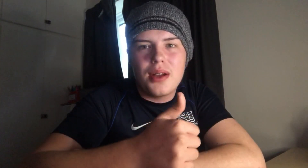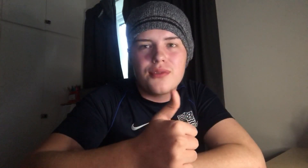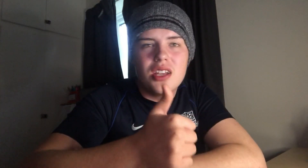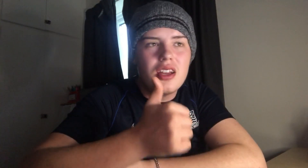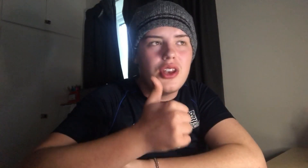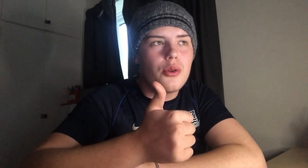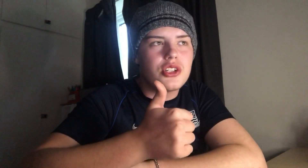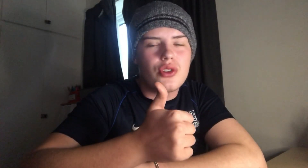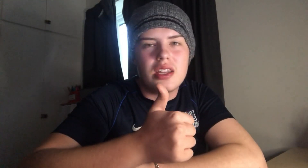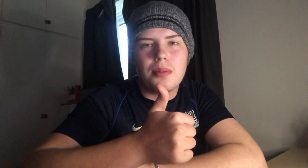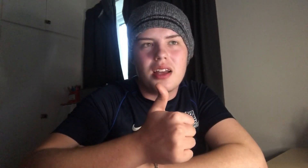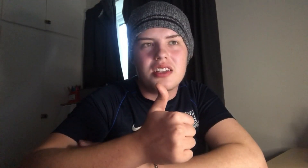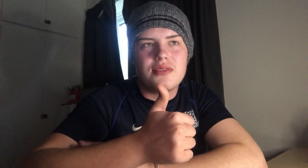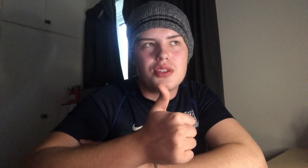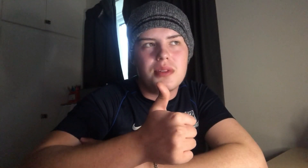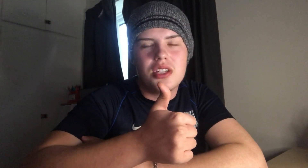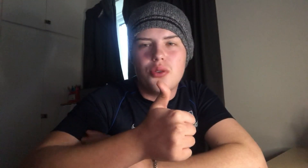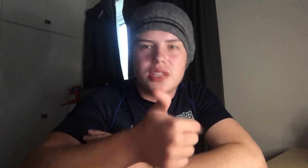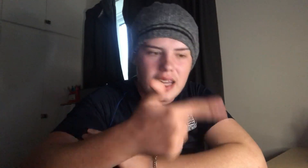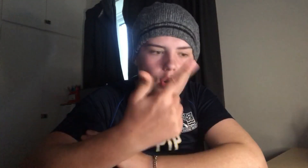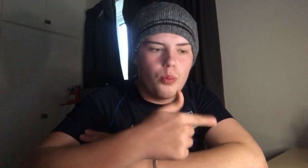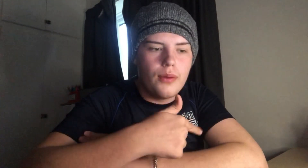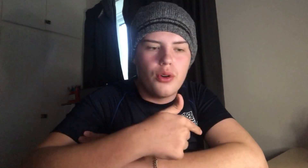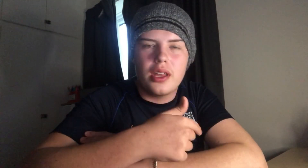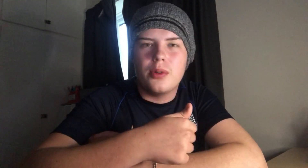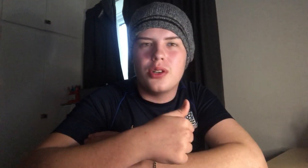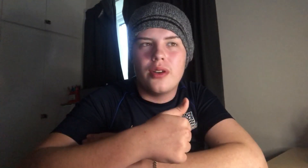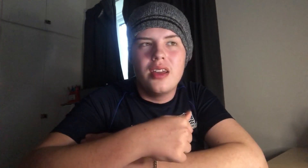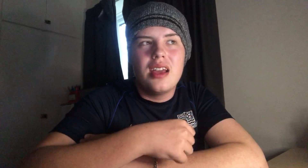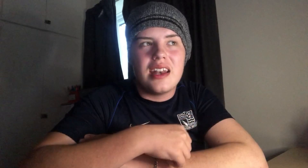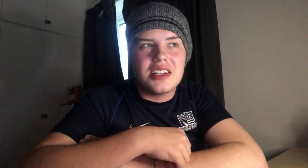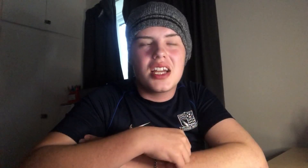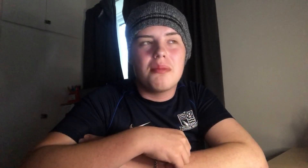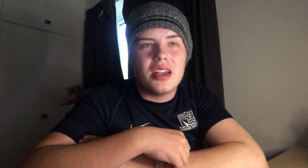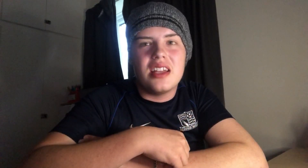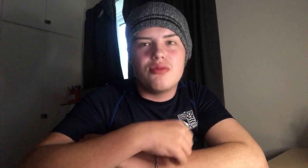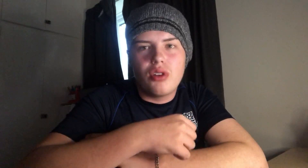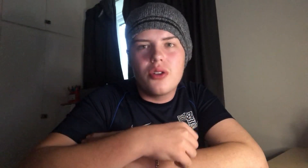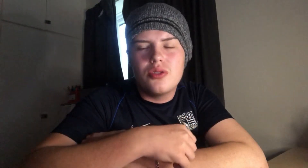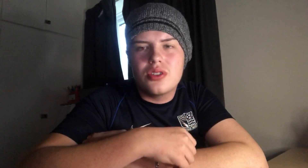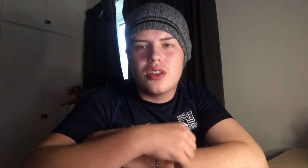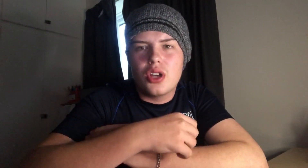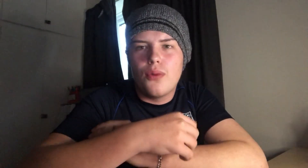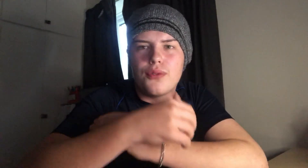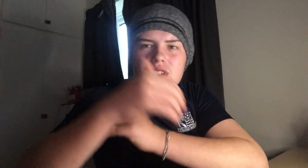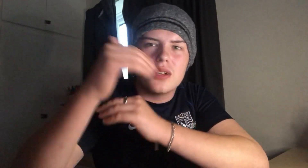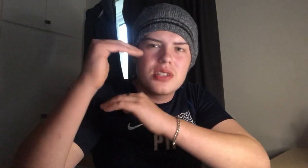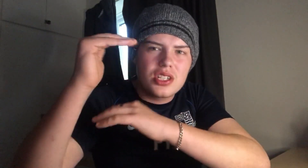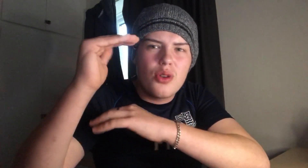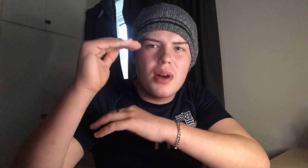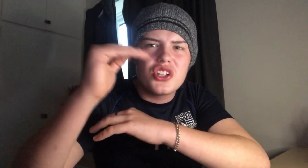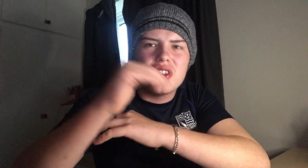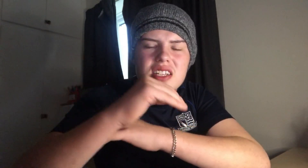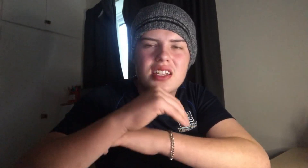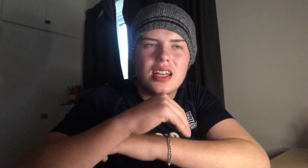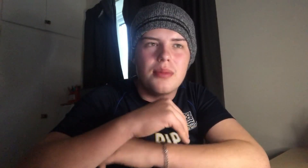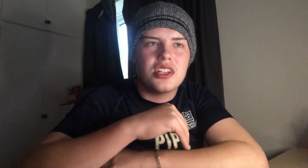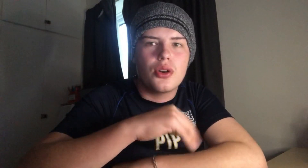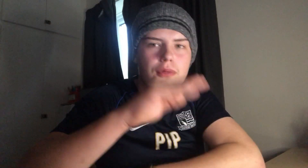months. No one to train the players. They've just been told to get on with what they were doing. And he's come in, he's rose the confidence up so much in this team. It's gone